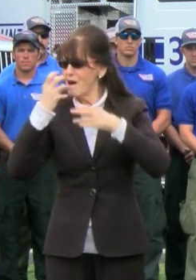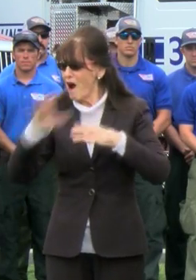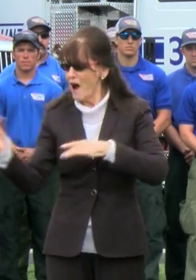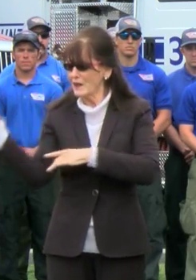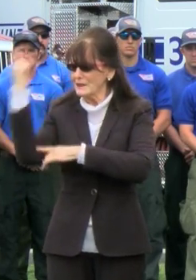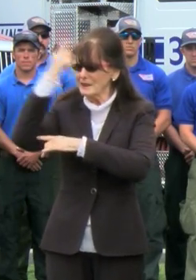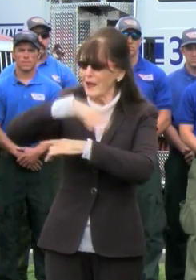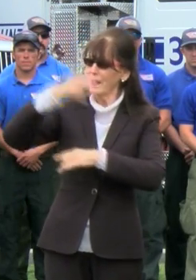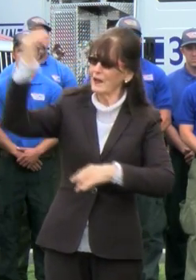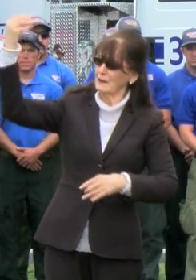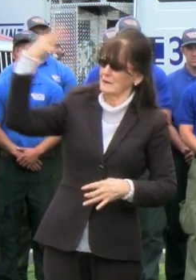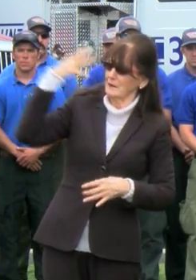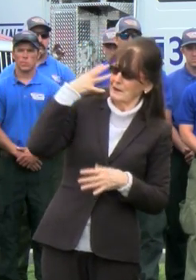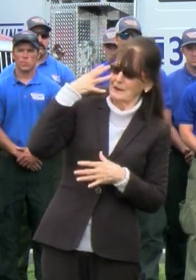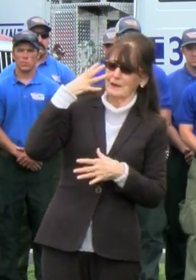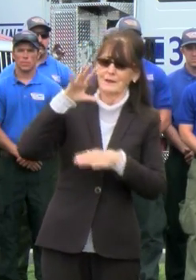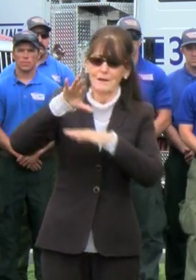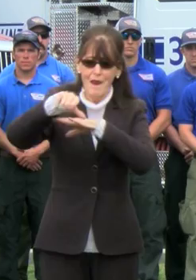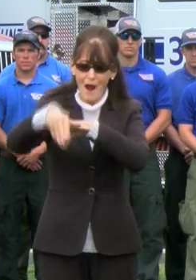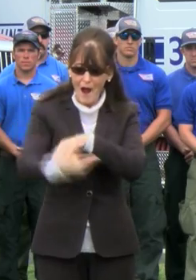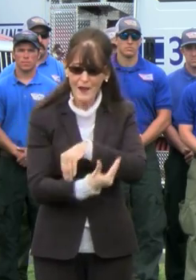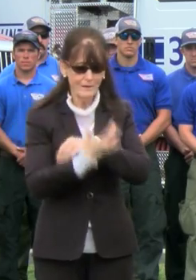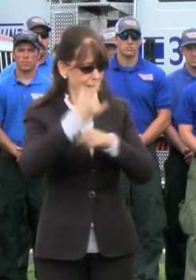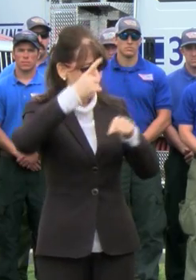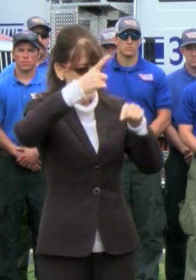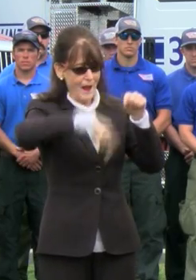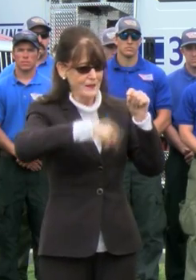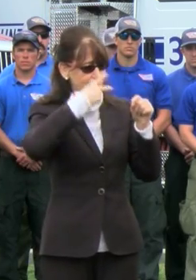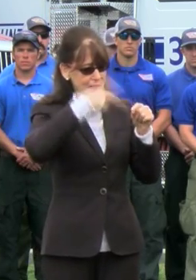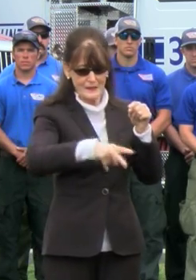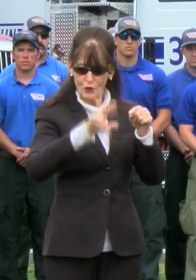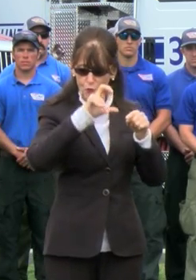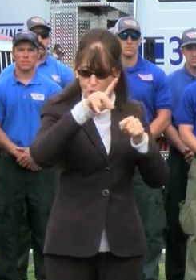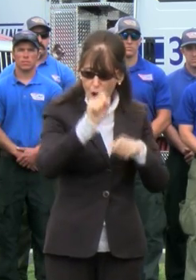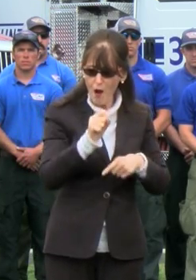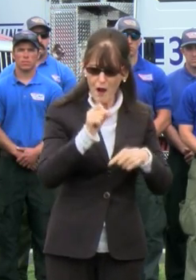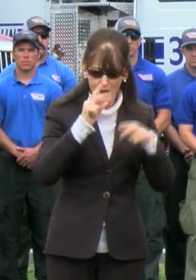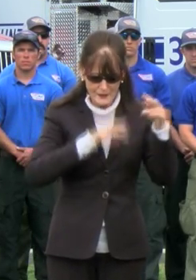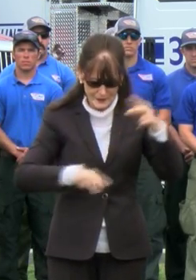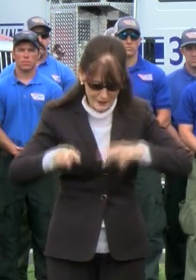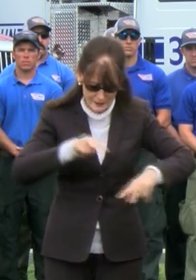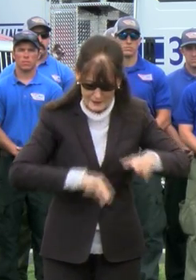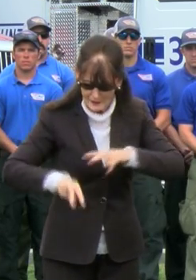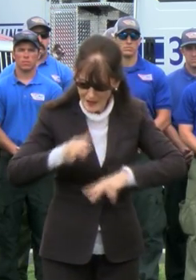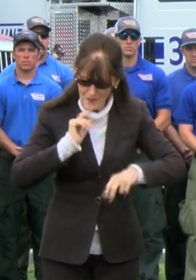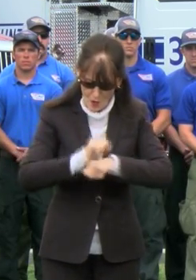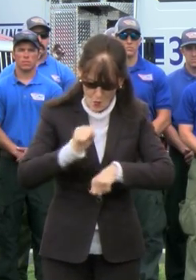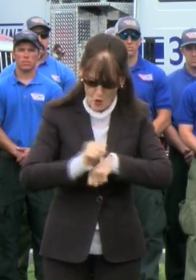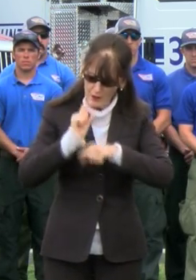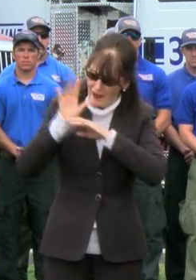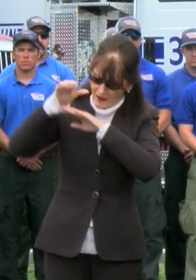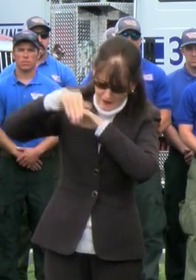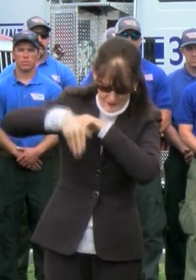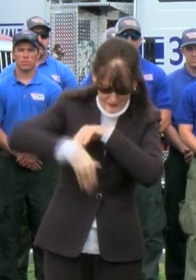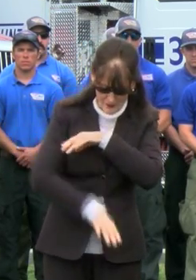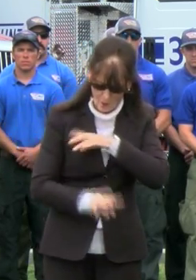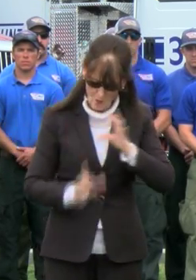temperatures, night time where they cannot see the rocks. And they're working in that steep terrain.